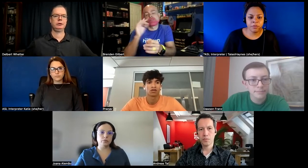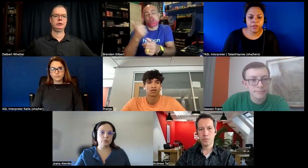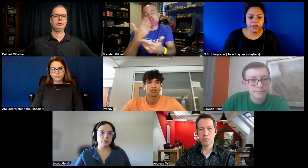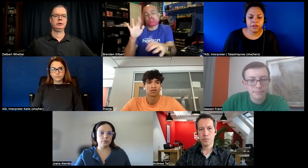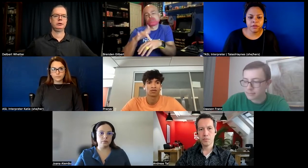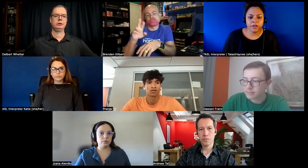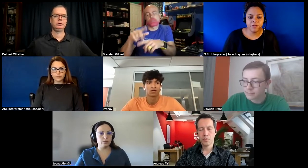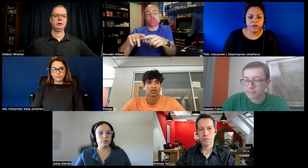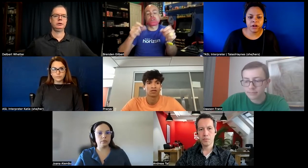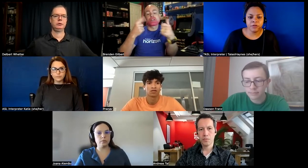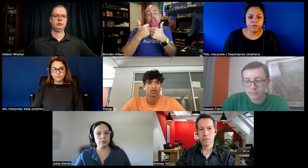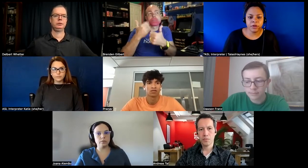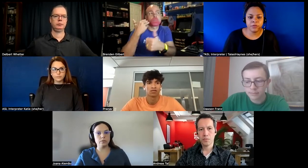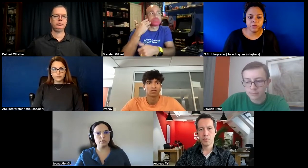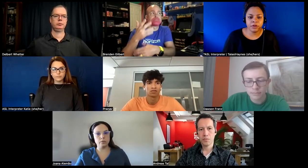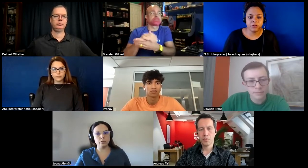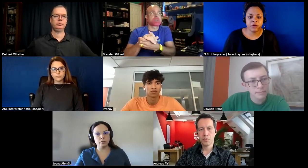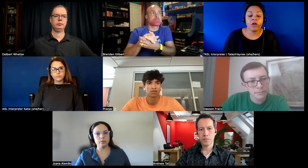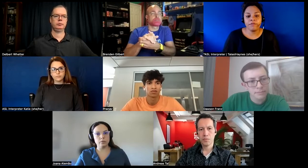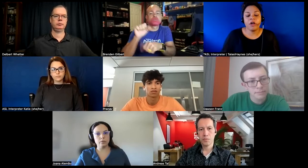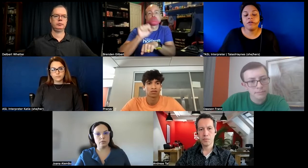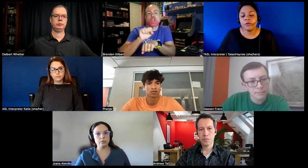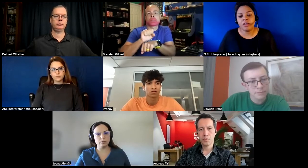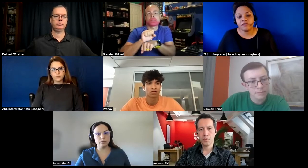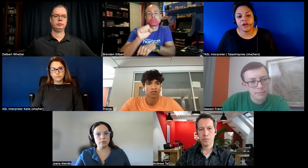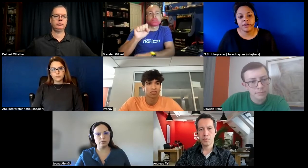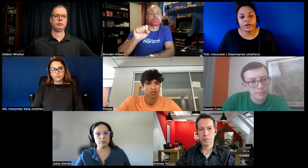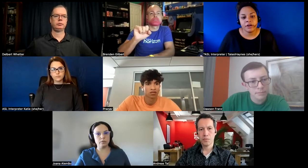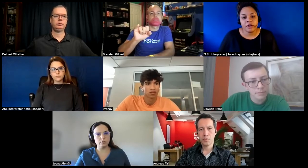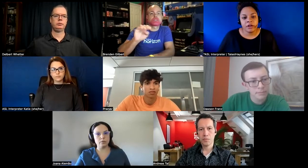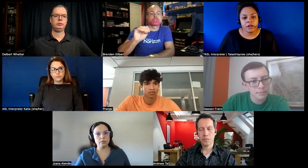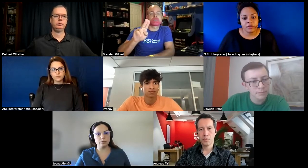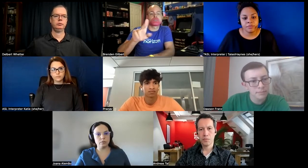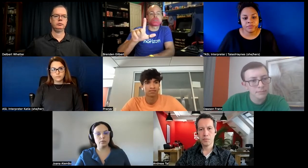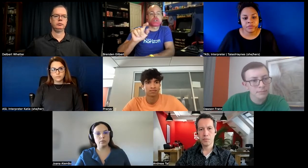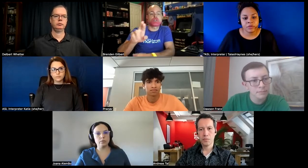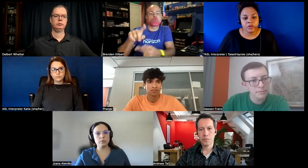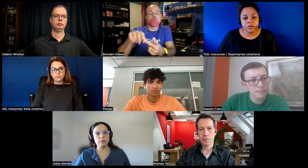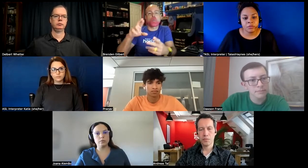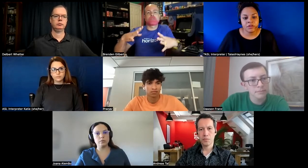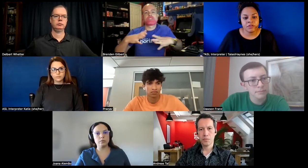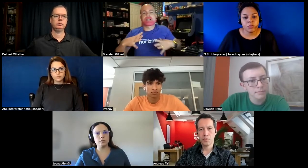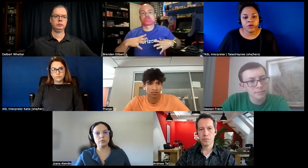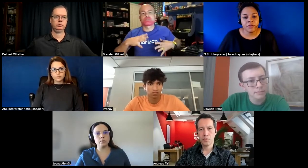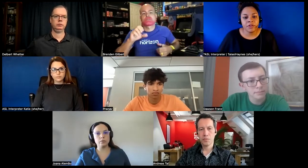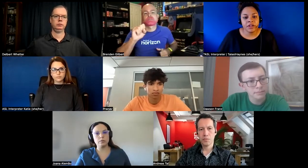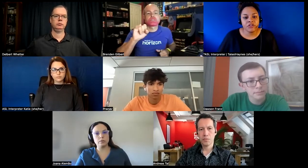played uh in vr i don't know if you anyone here is all you all have tried vr um but it's a work simulation